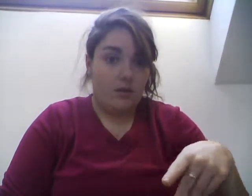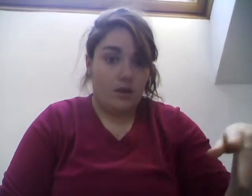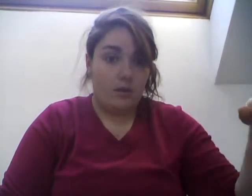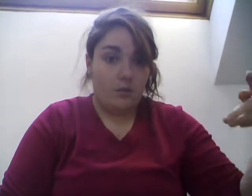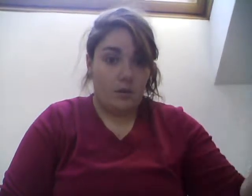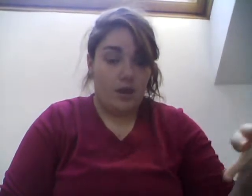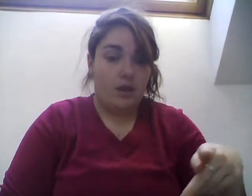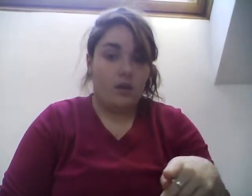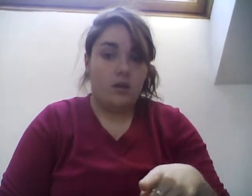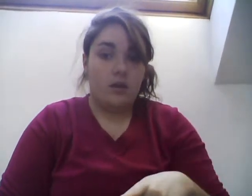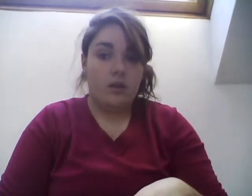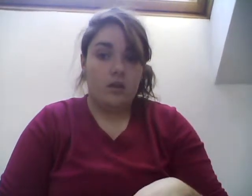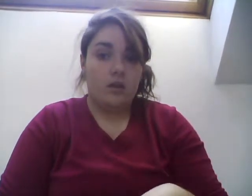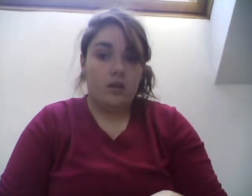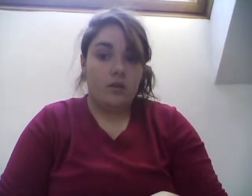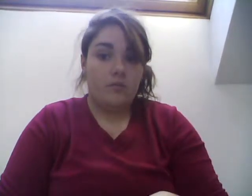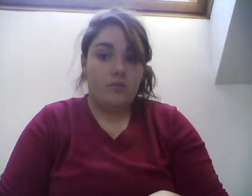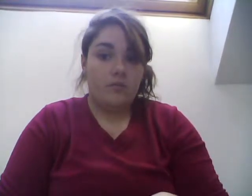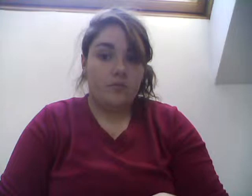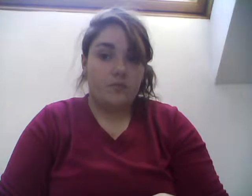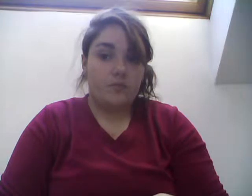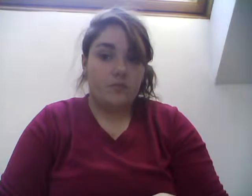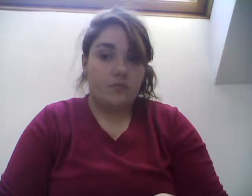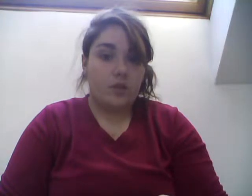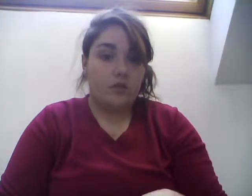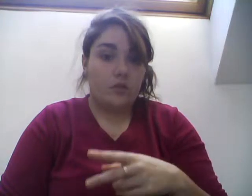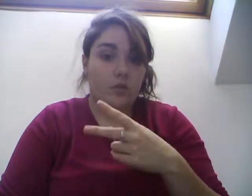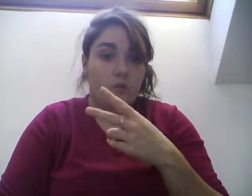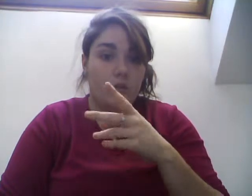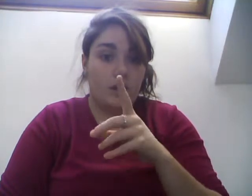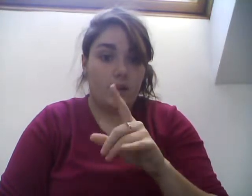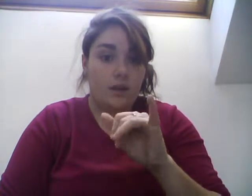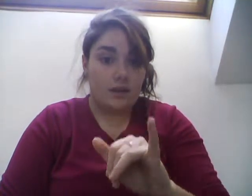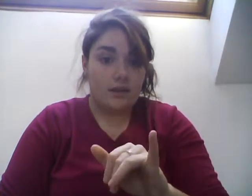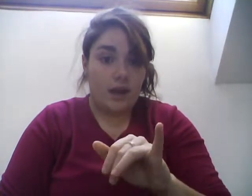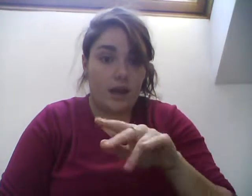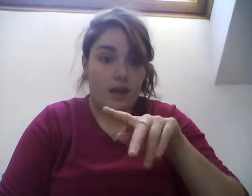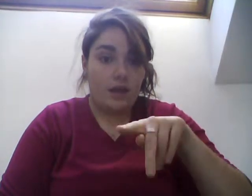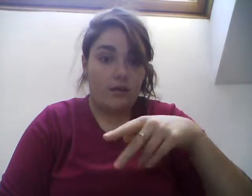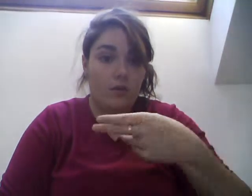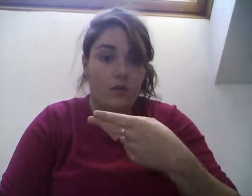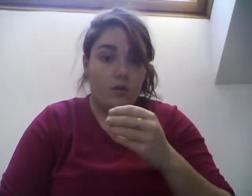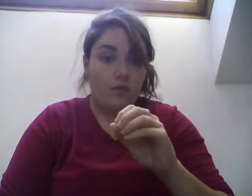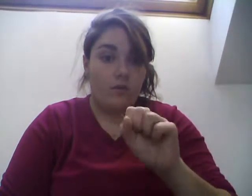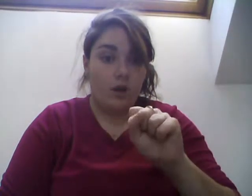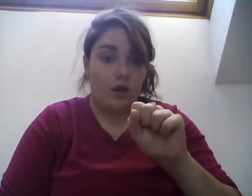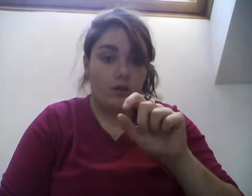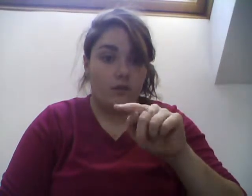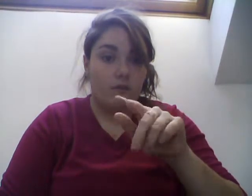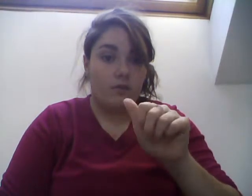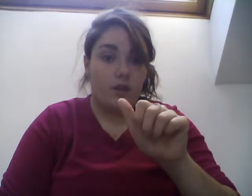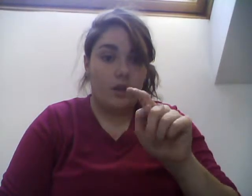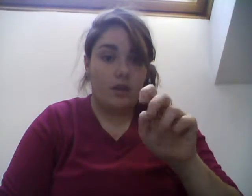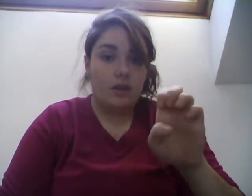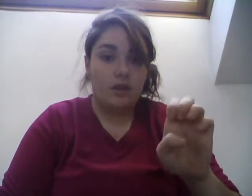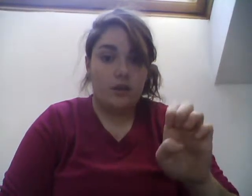or 2-phosphate. This is adenosine diphosphate. When I add a third phosphate, it becomes adenosine triphosphate.